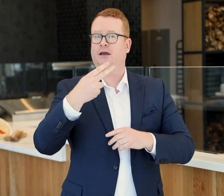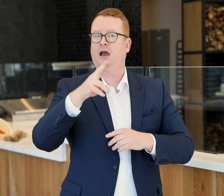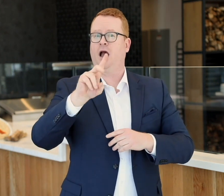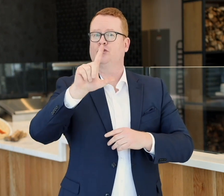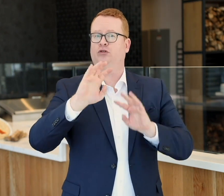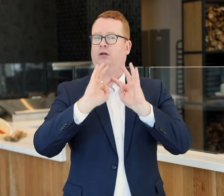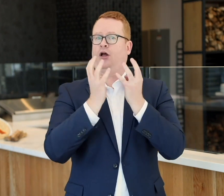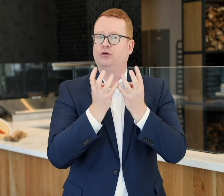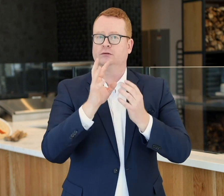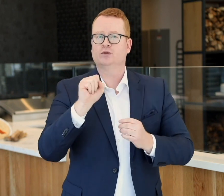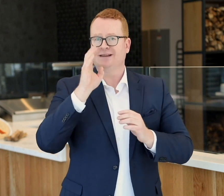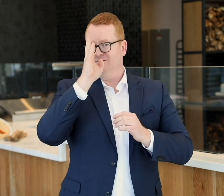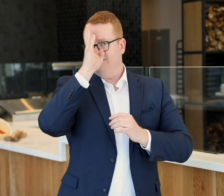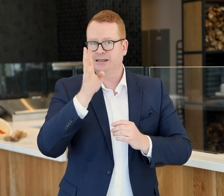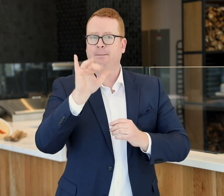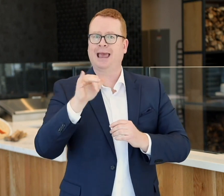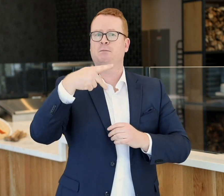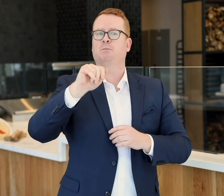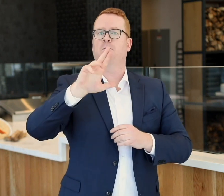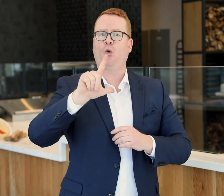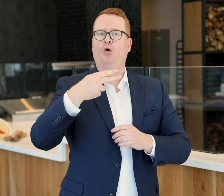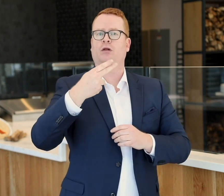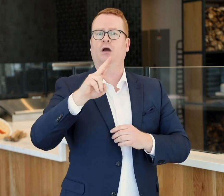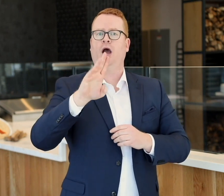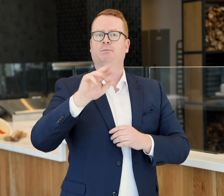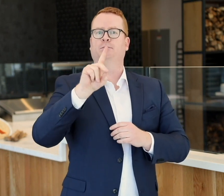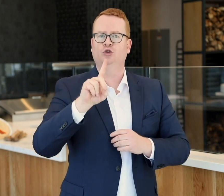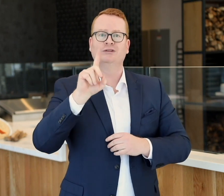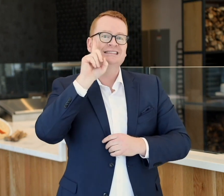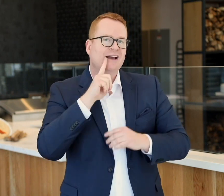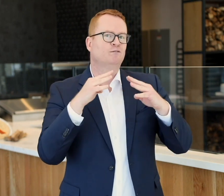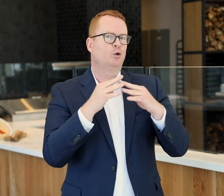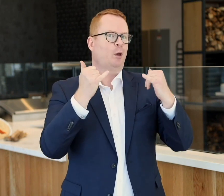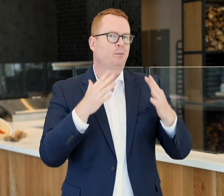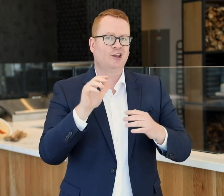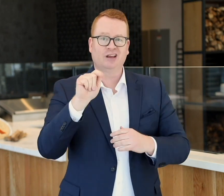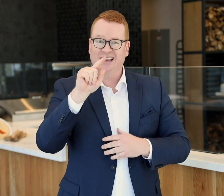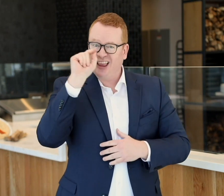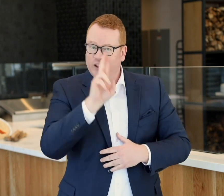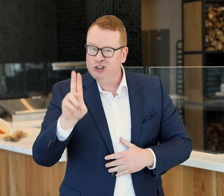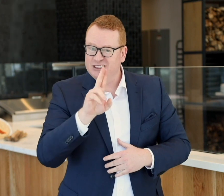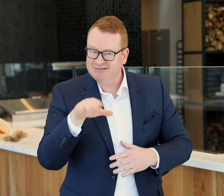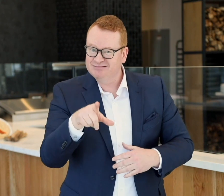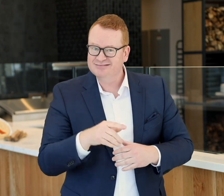huddle was invented by Paul Hubbard, a deaf football player at Gallaudet University?